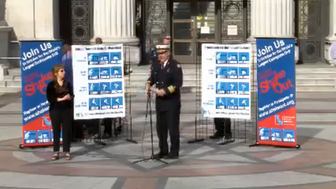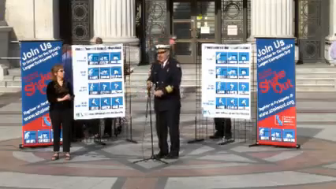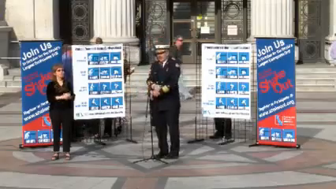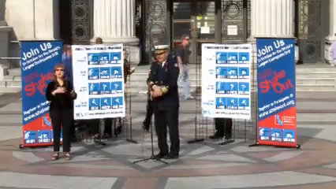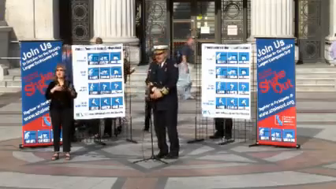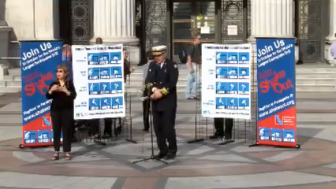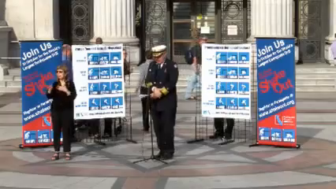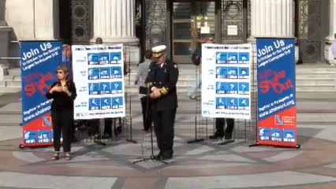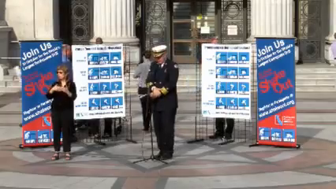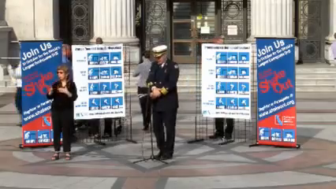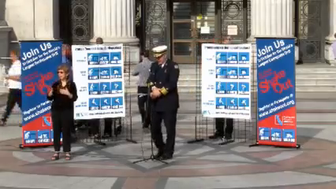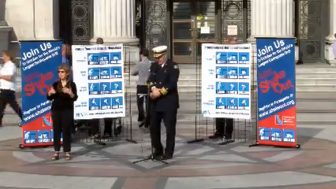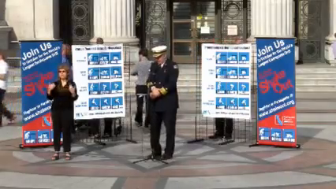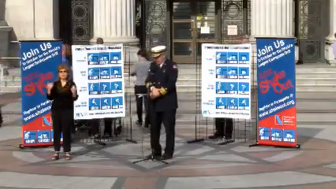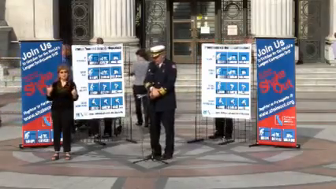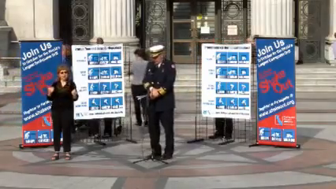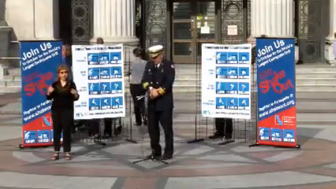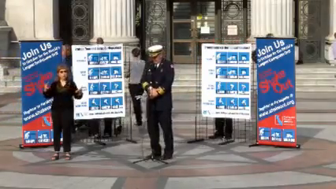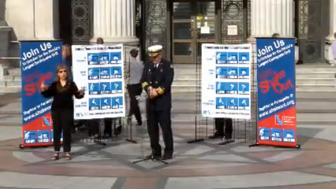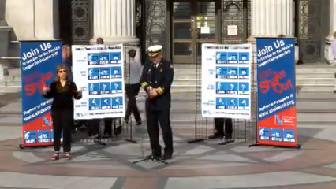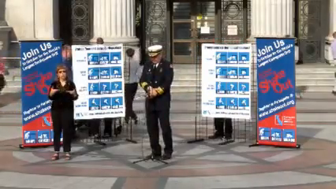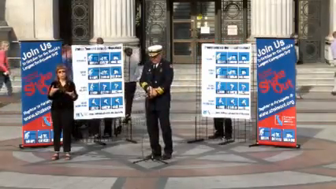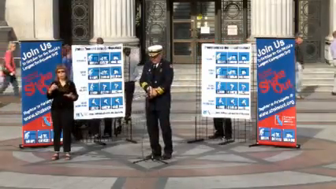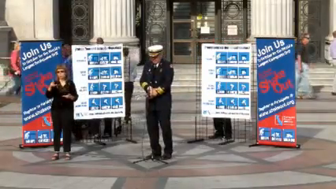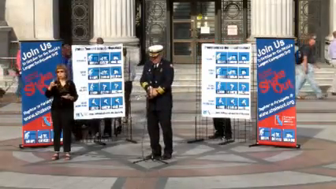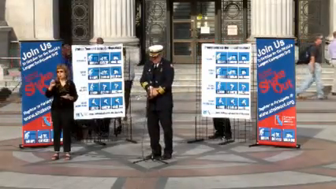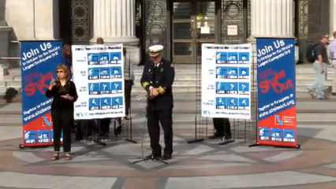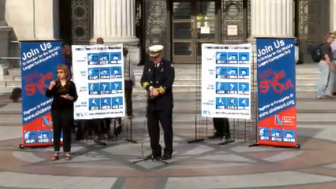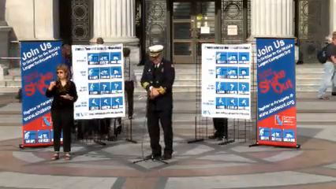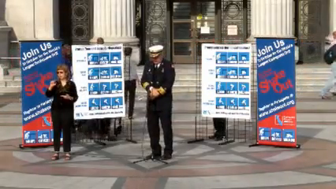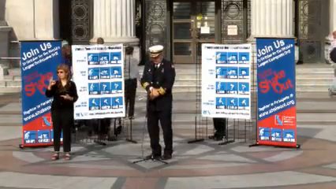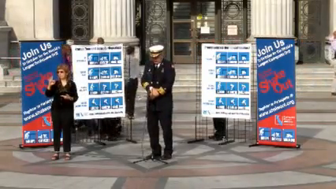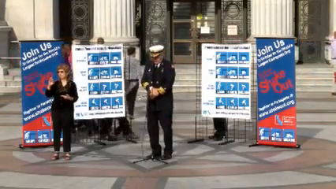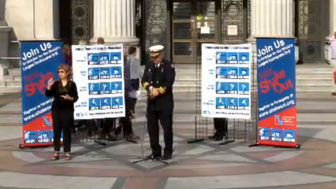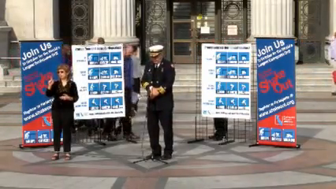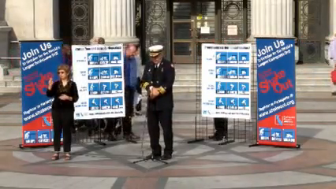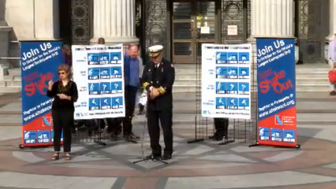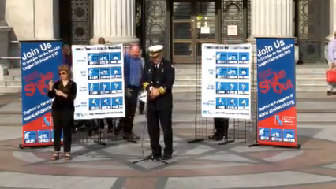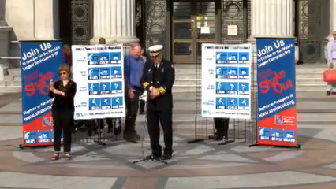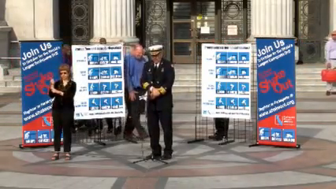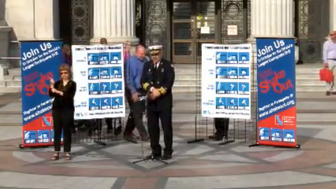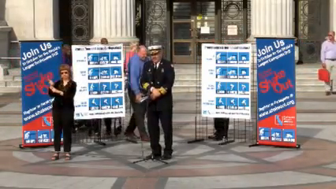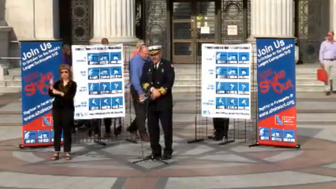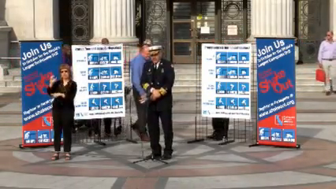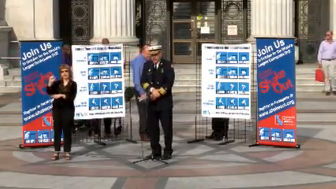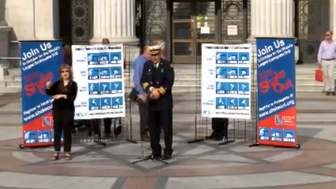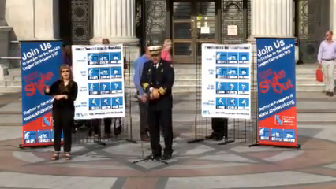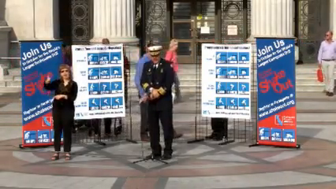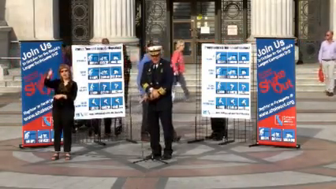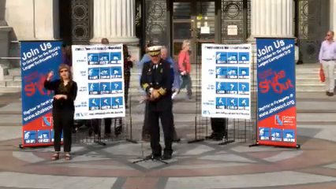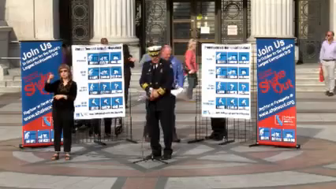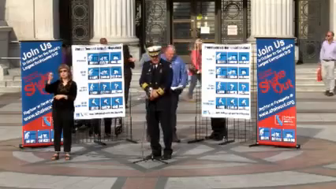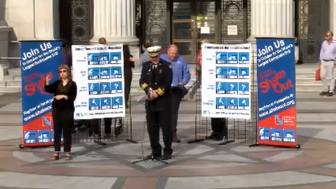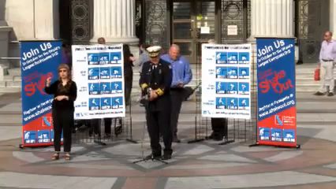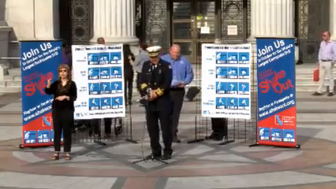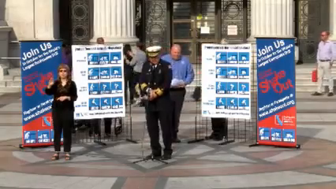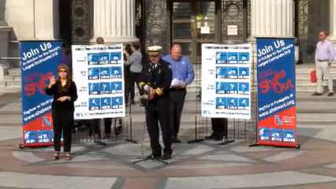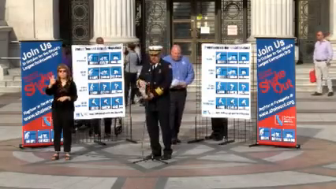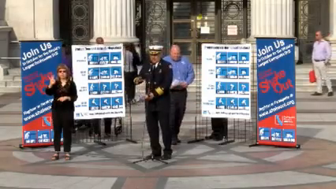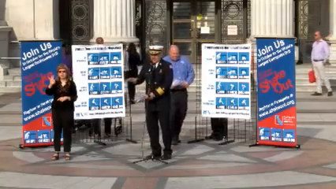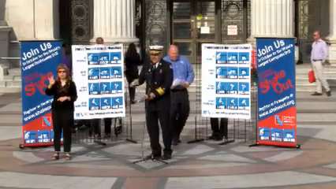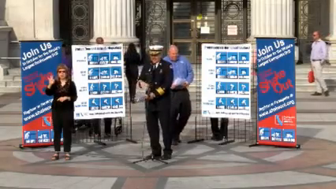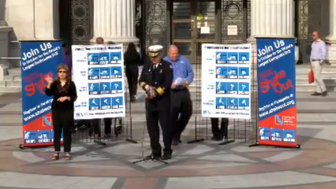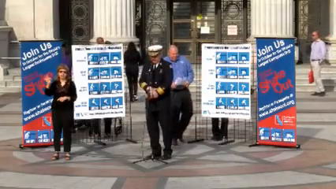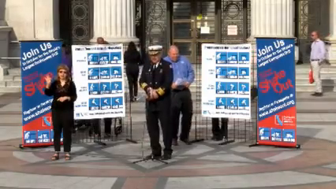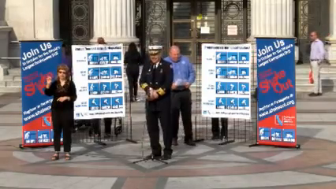Anyway, I would now like to introduce Robert Felton. He is the administrator for the Federal Emergency Management Agency.